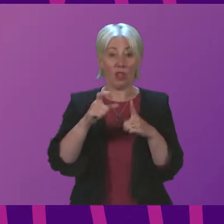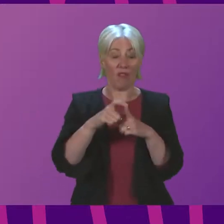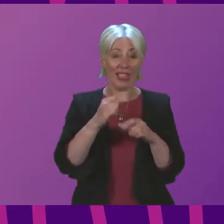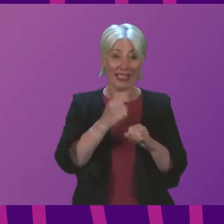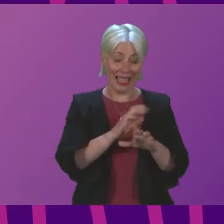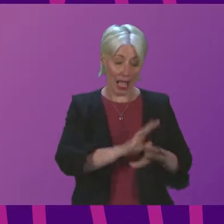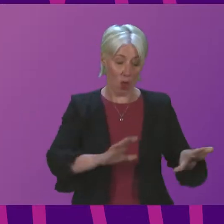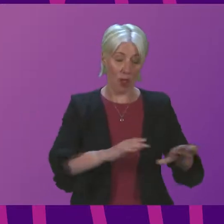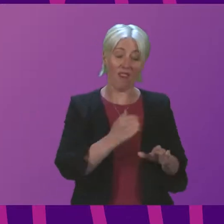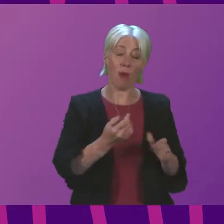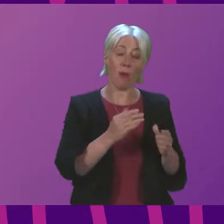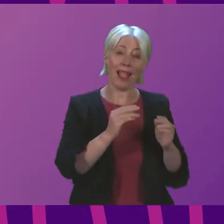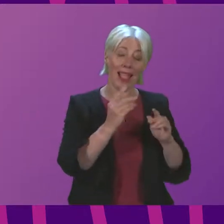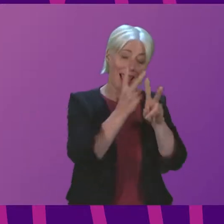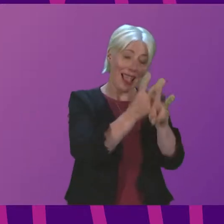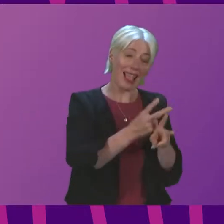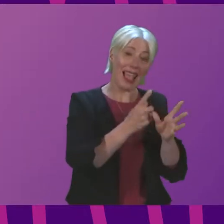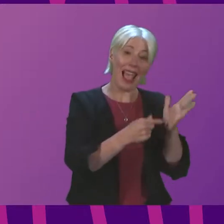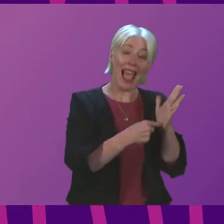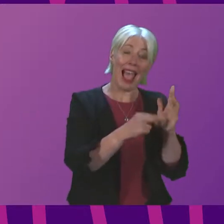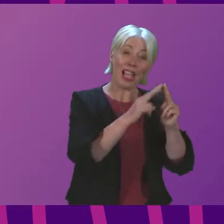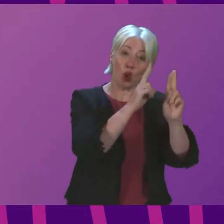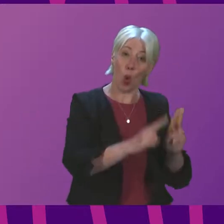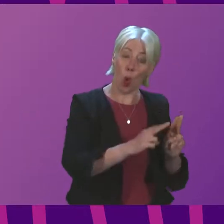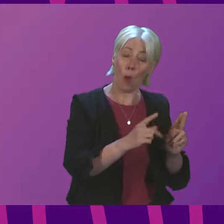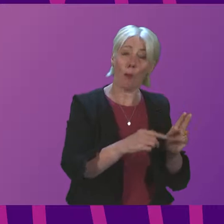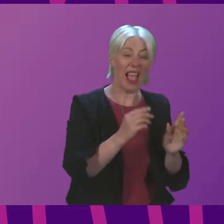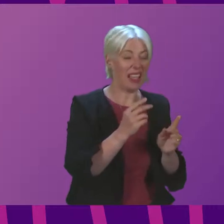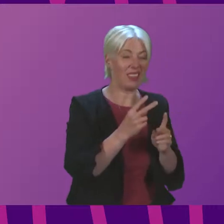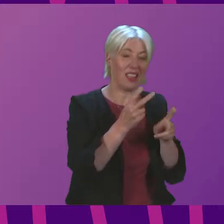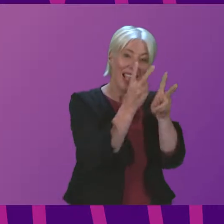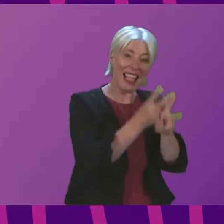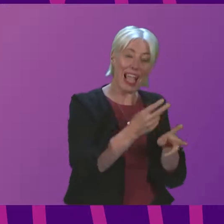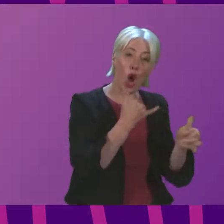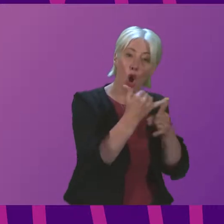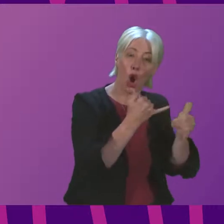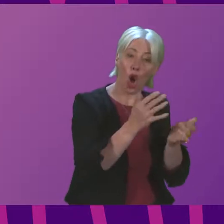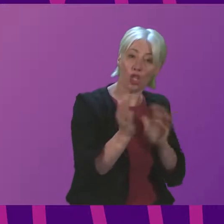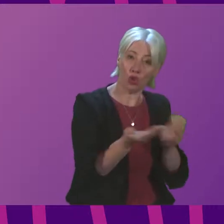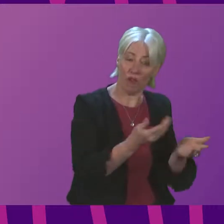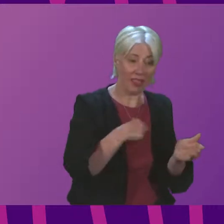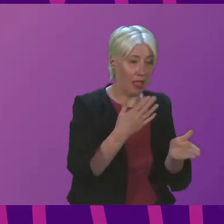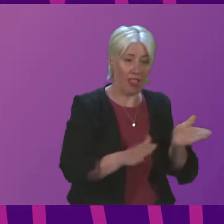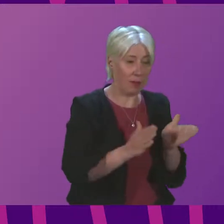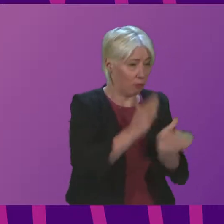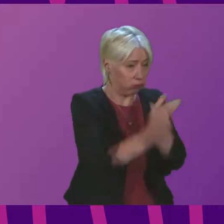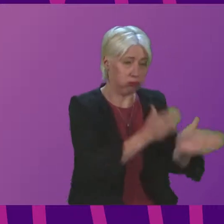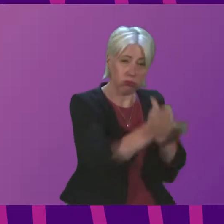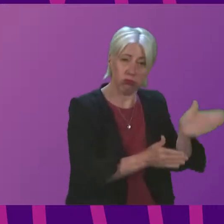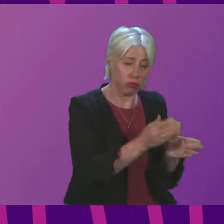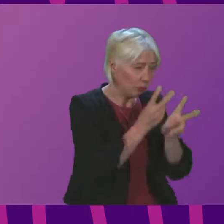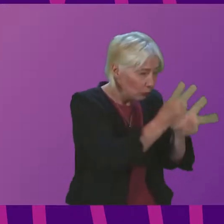through the Council's Care at Home teams, Social Work teams and its Care Call Service, have continued to make care visits throughout this period,